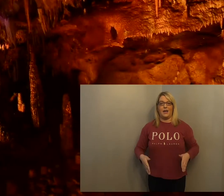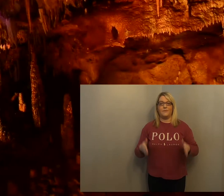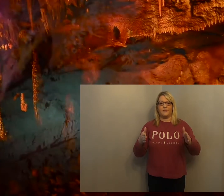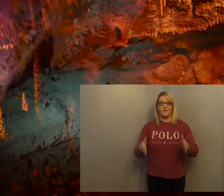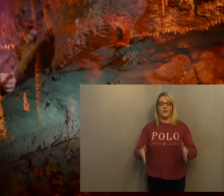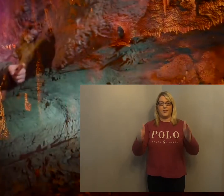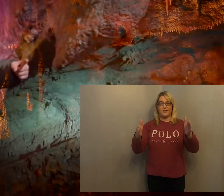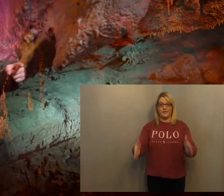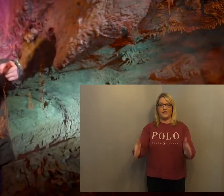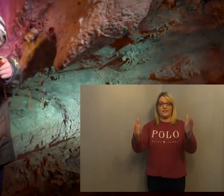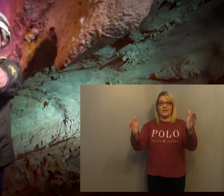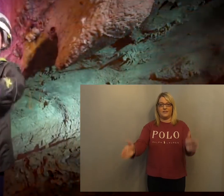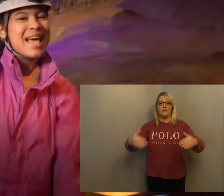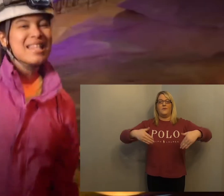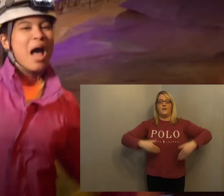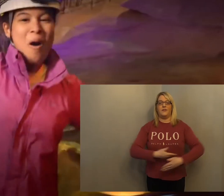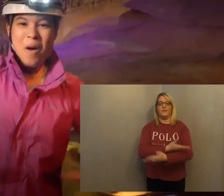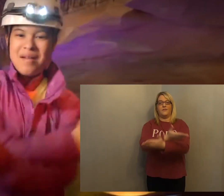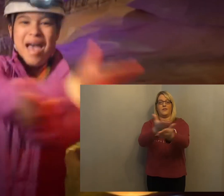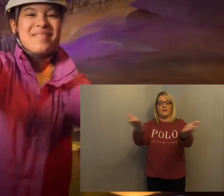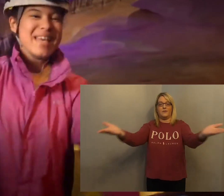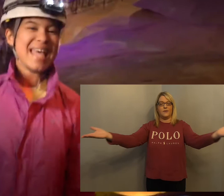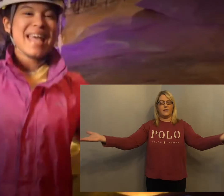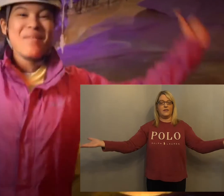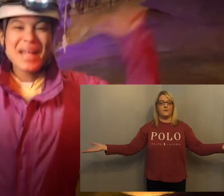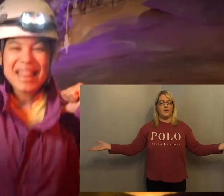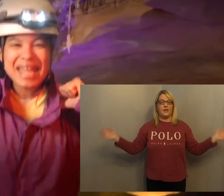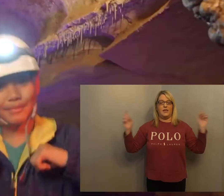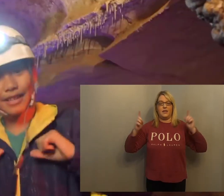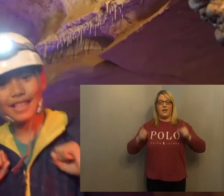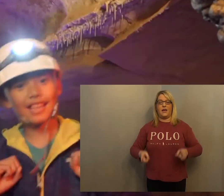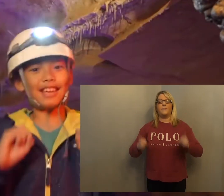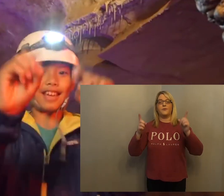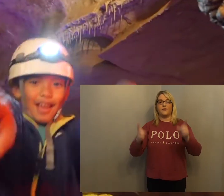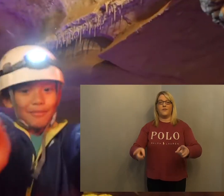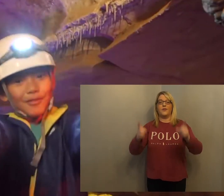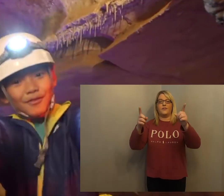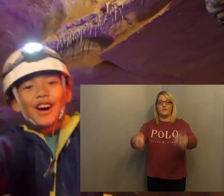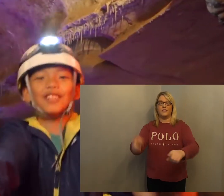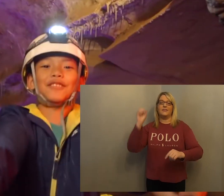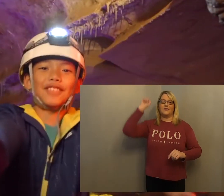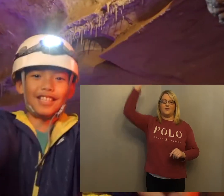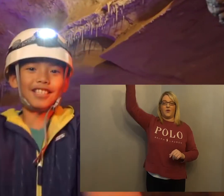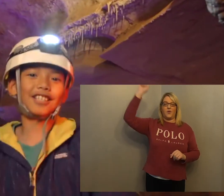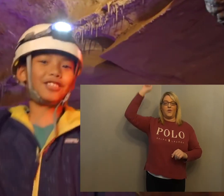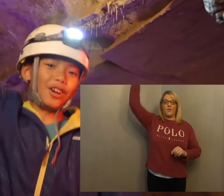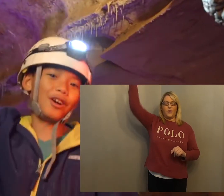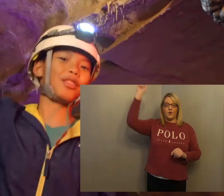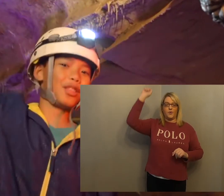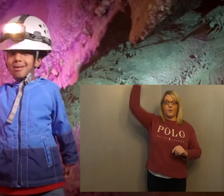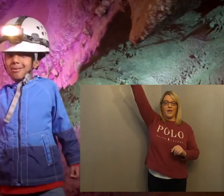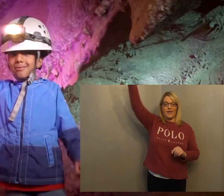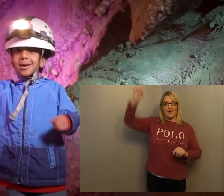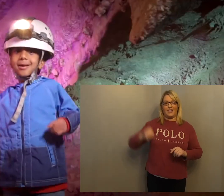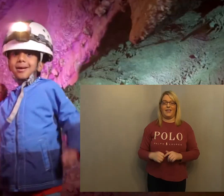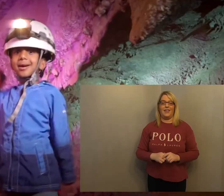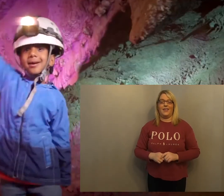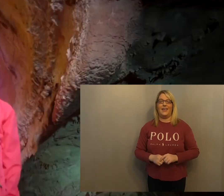Hey, I'm going to follow Jesus wherever he will lead me. I'm going to follow Jesus all the way. Hey,